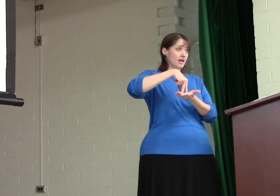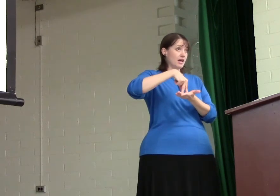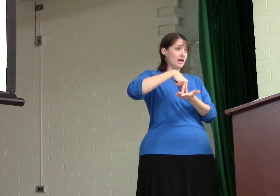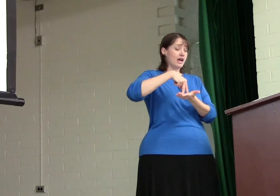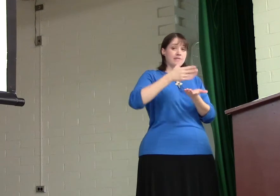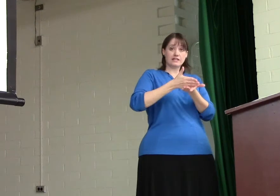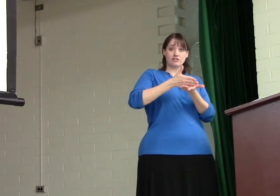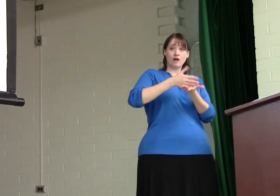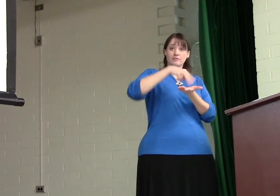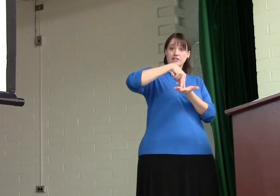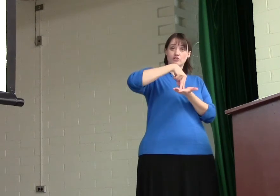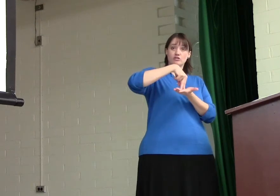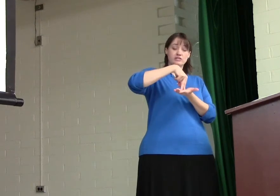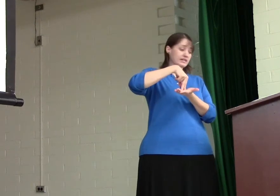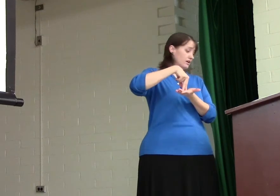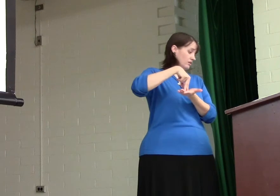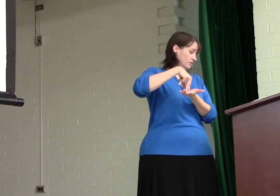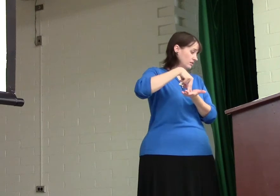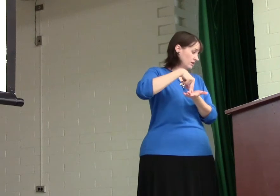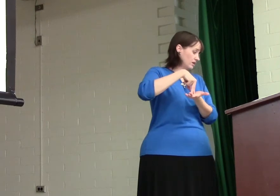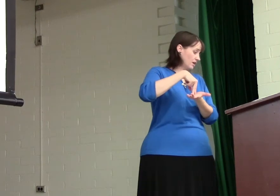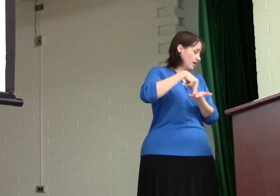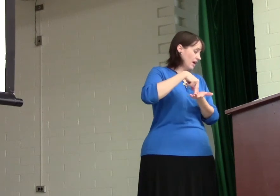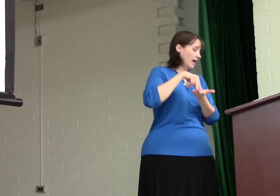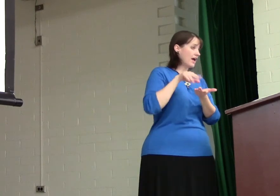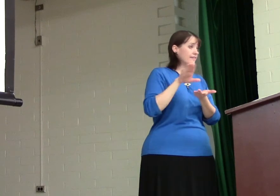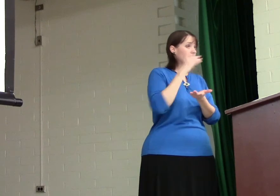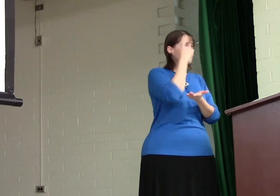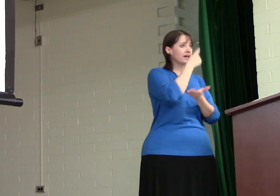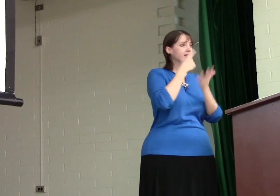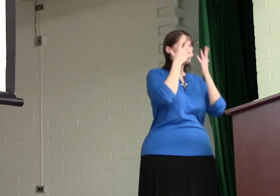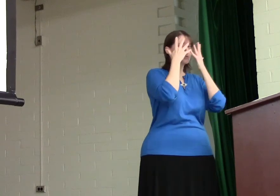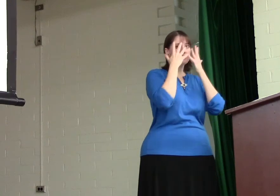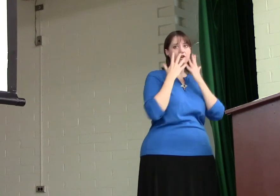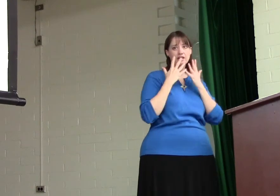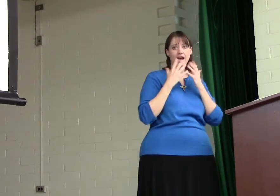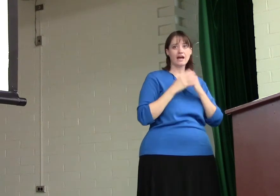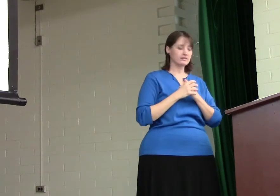And they stopped, they stood still. And their faces were downcast.